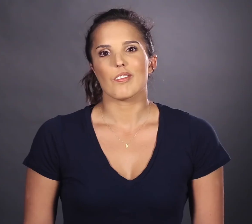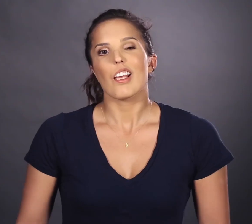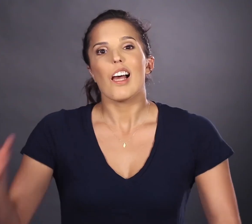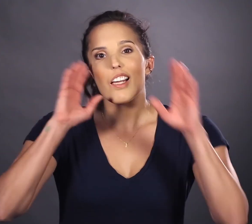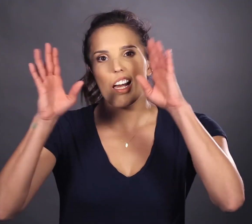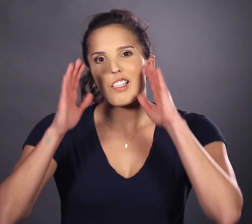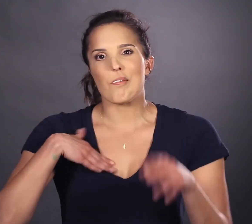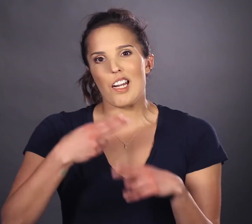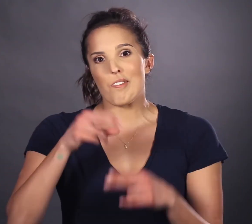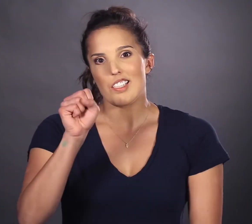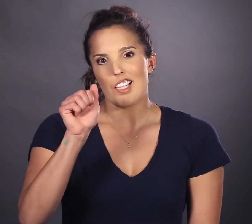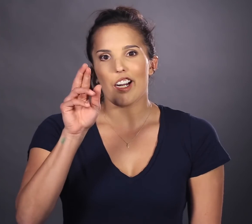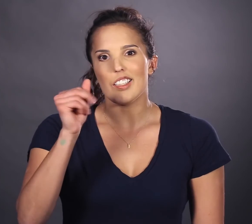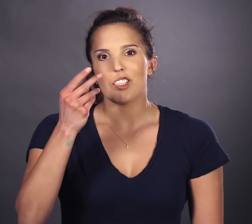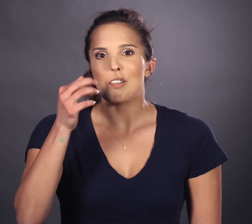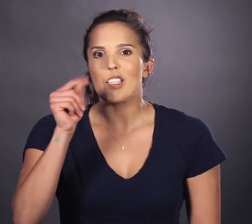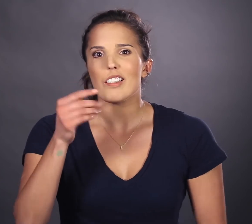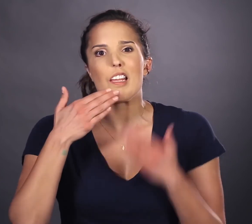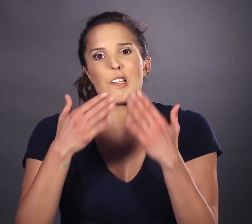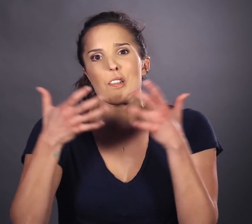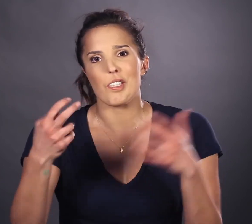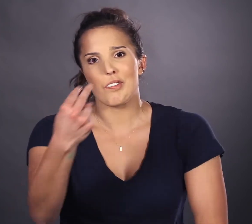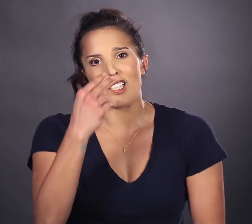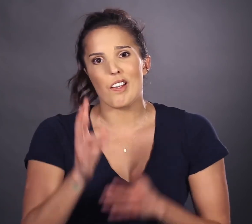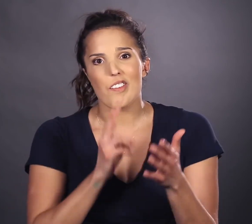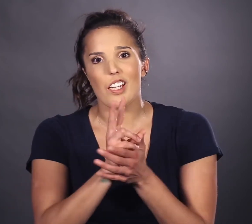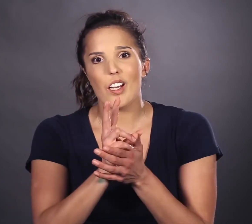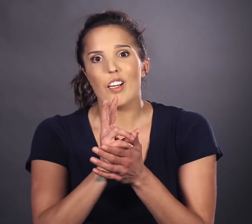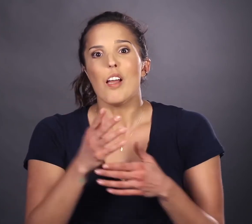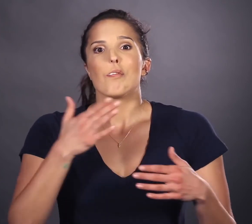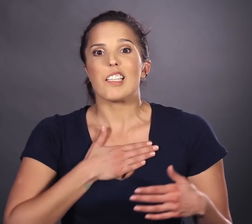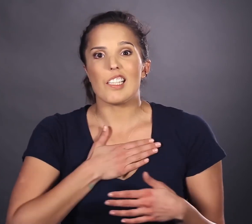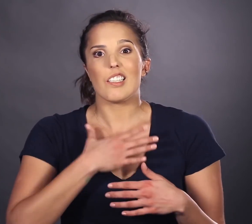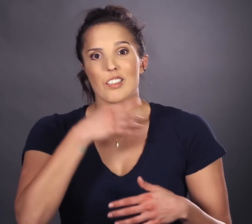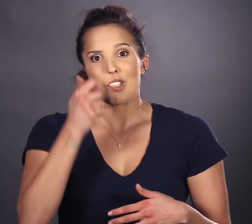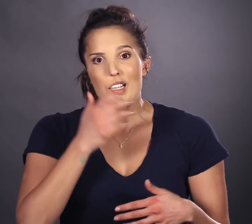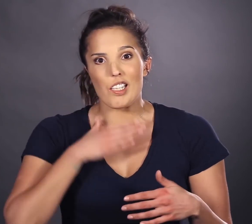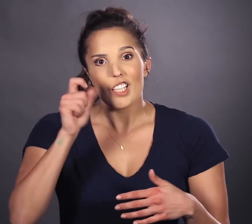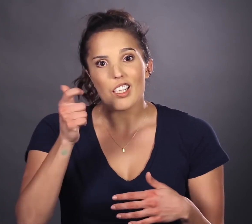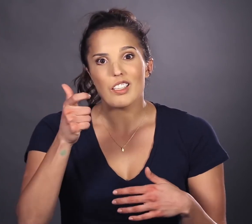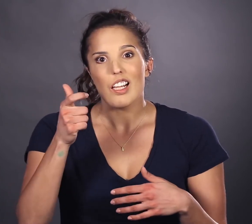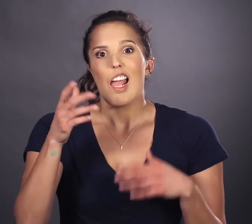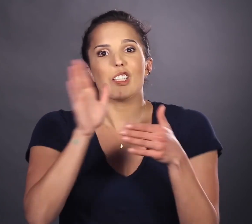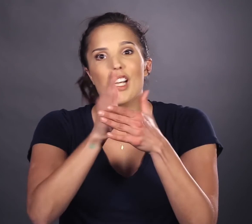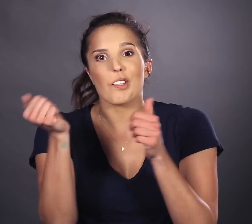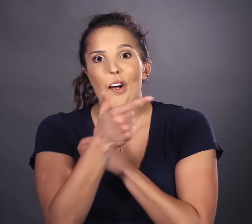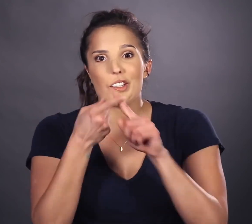Hi guys, my name is Sarah Tubert Thank you so much for watching my video Please subscribe to my channel And share with all your